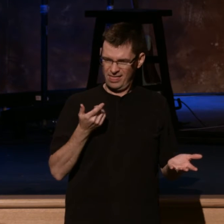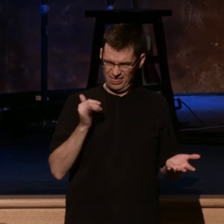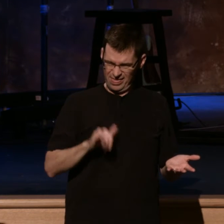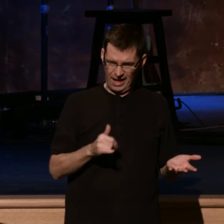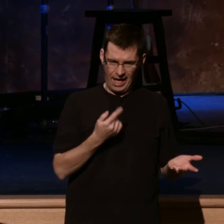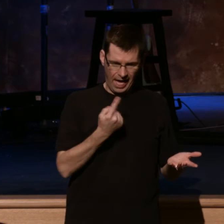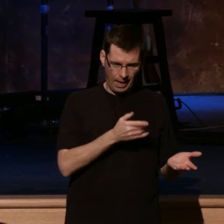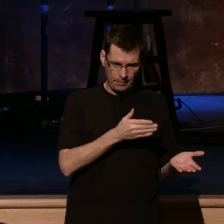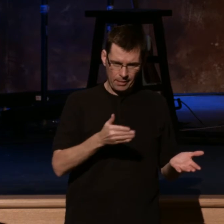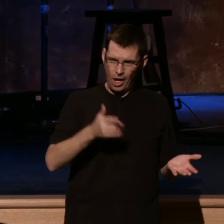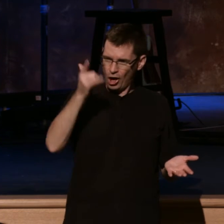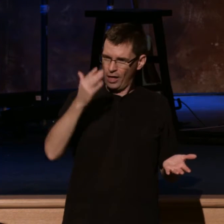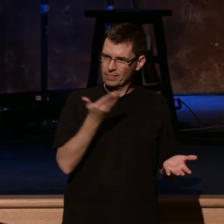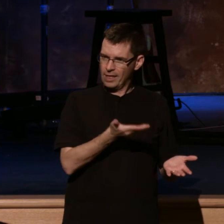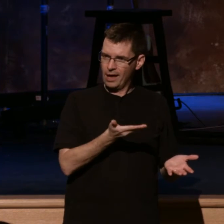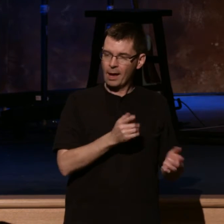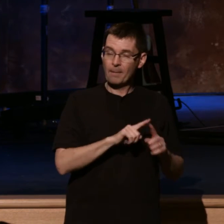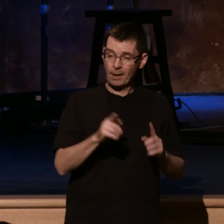will be no other gods before him.